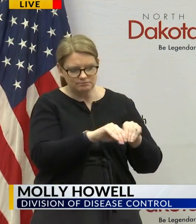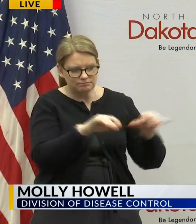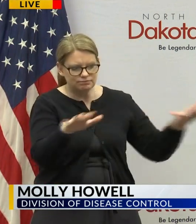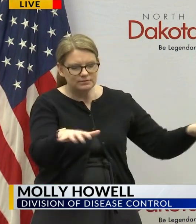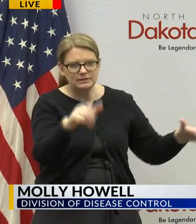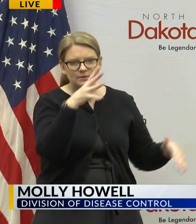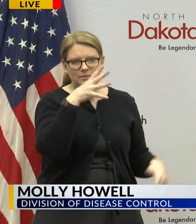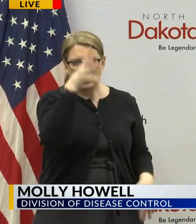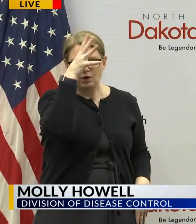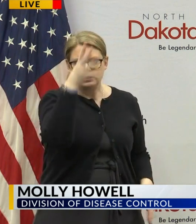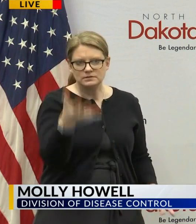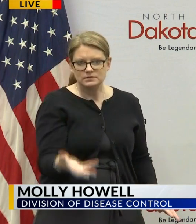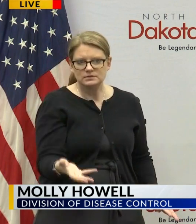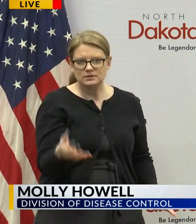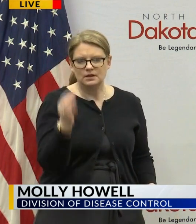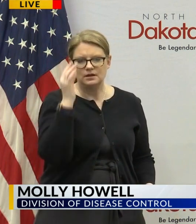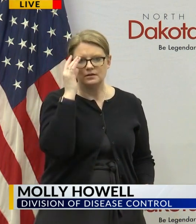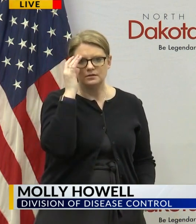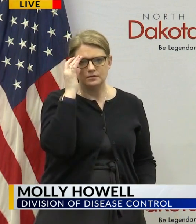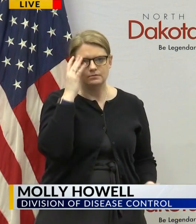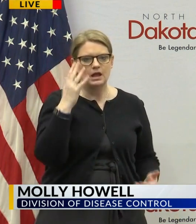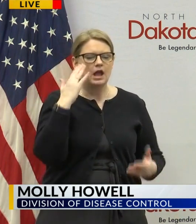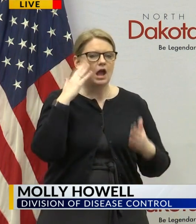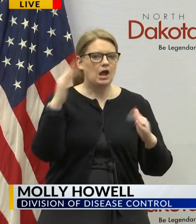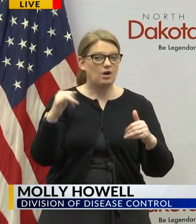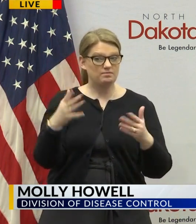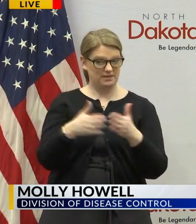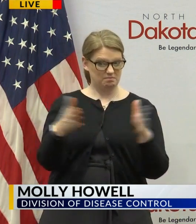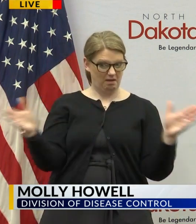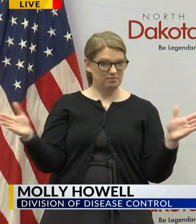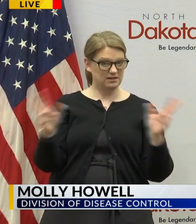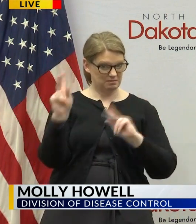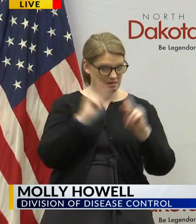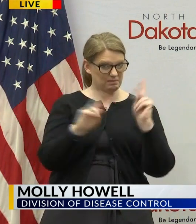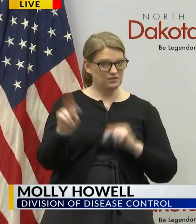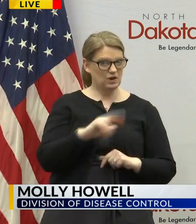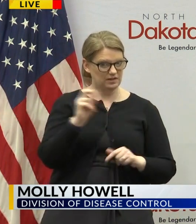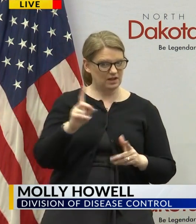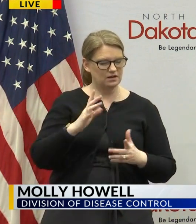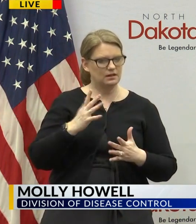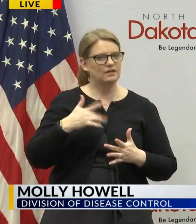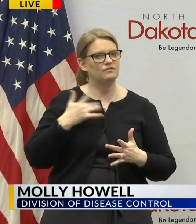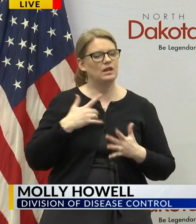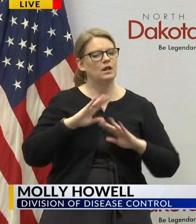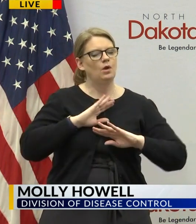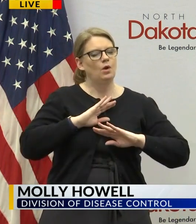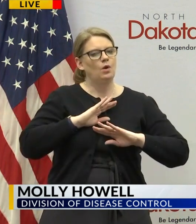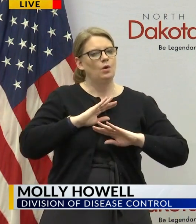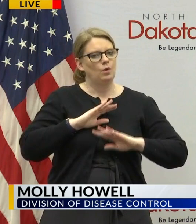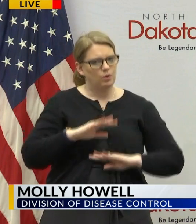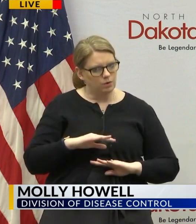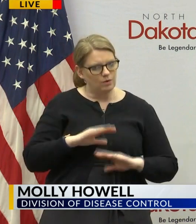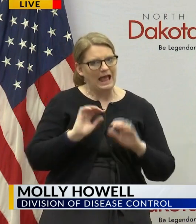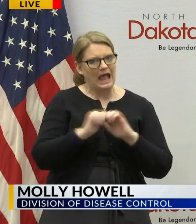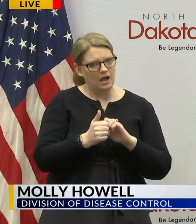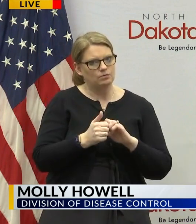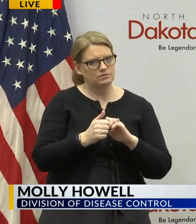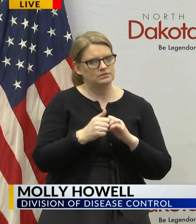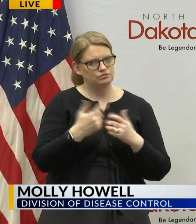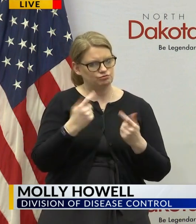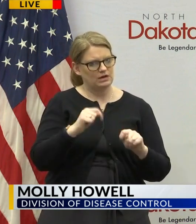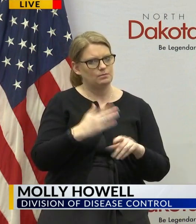and so I hope this makes the public feel better about what we're doing to try to reduce the spread of coronavirus in North Dakota